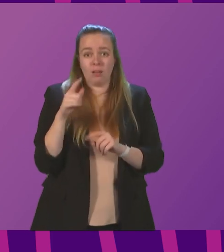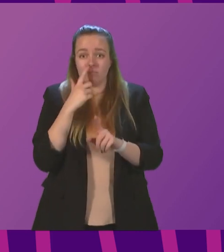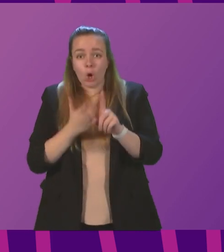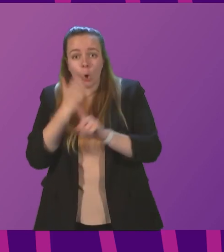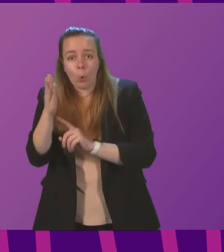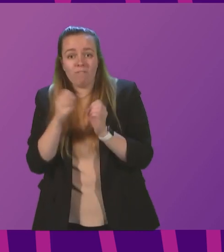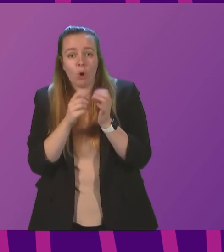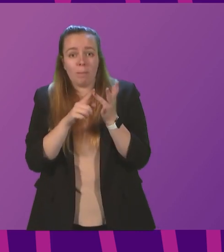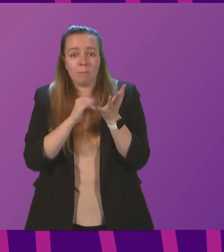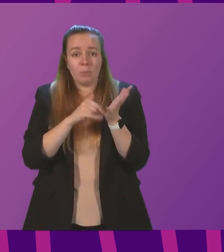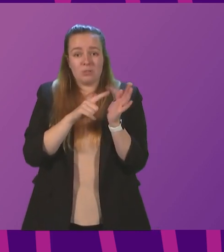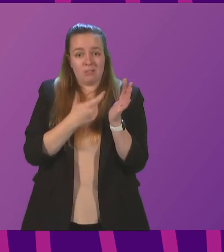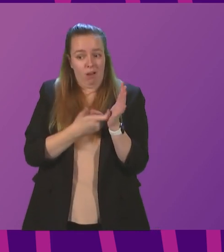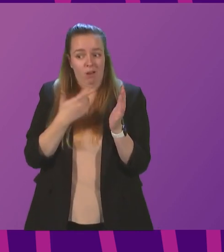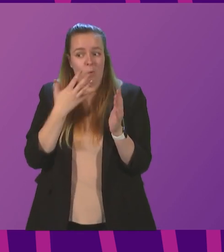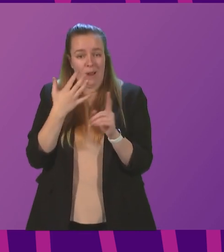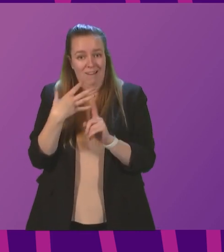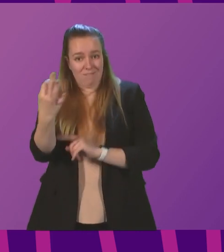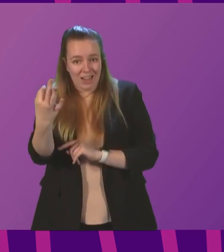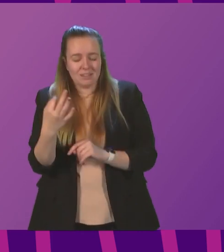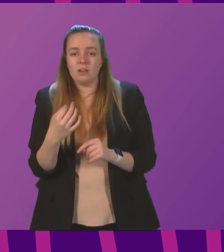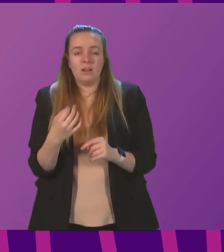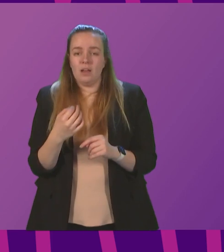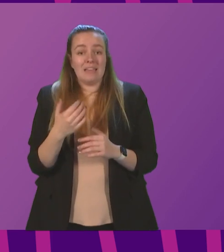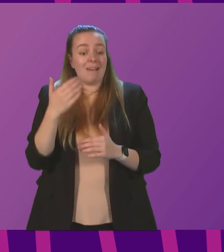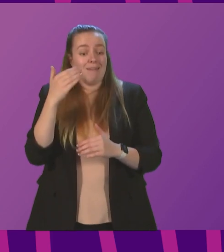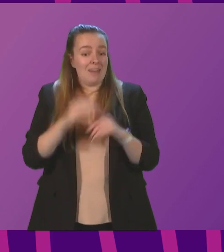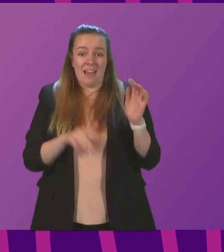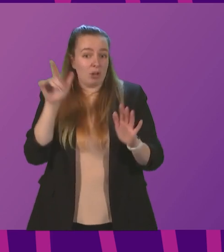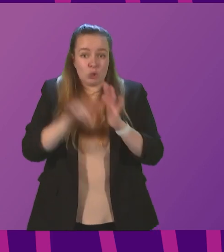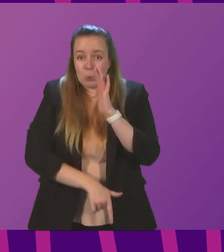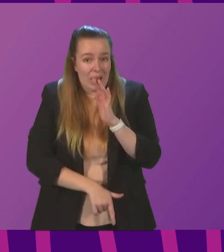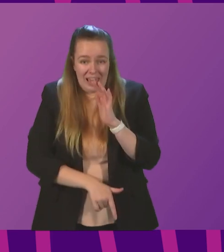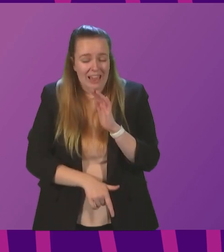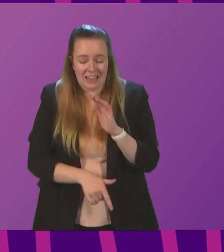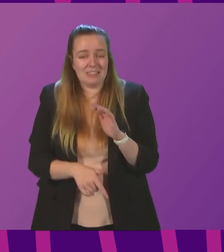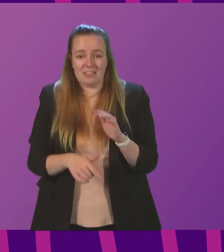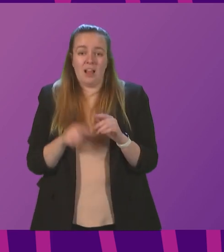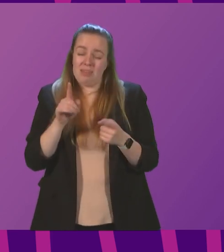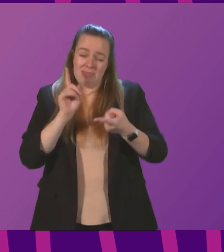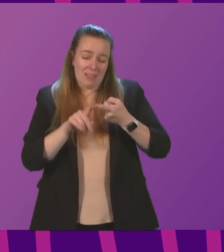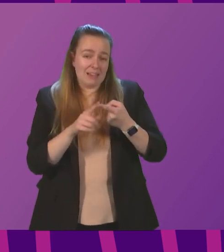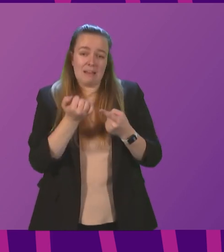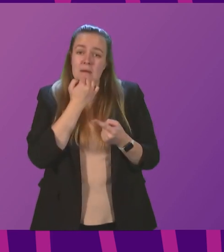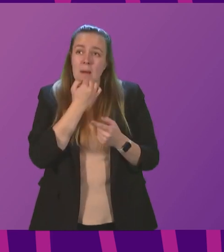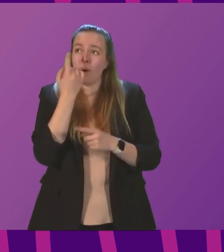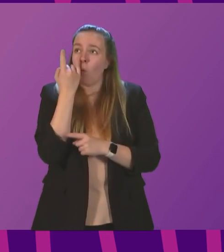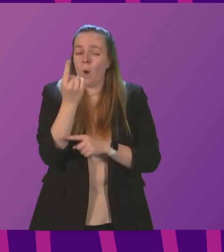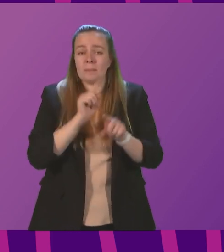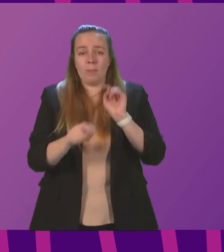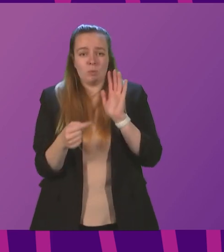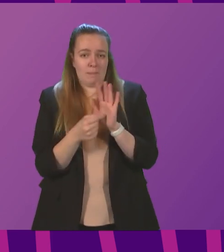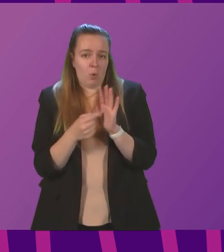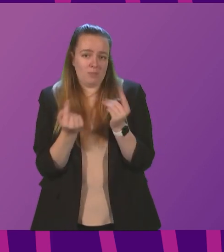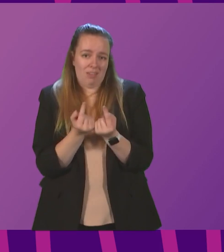booster jag when you are invited. It is never too late to get vaccinated and it remains the single most important thing any of us